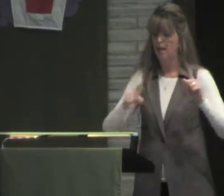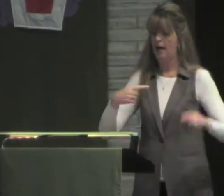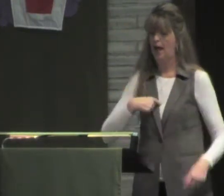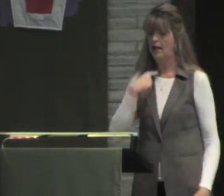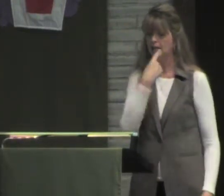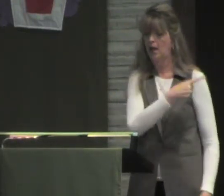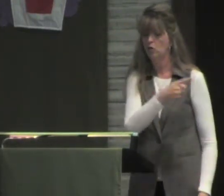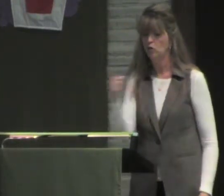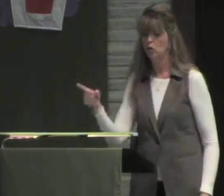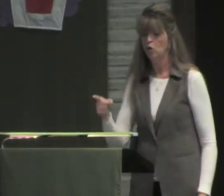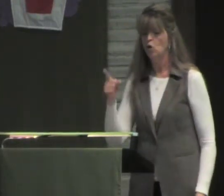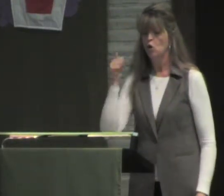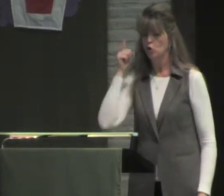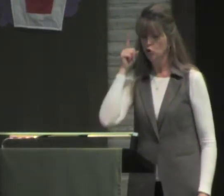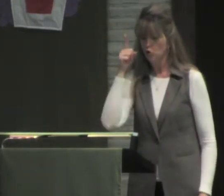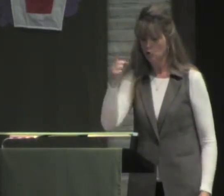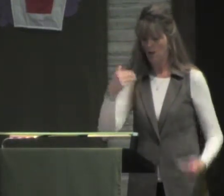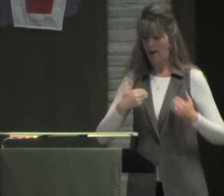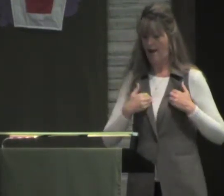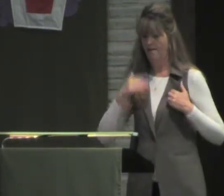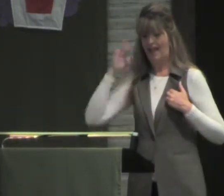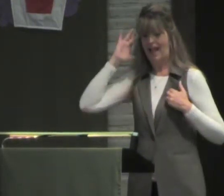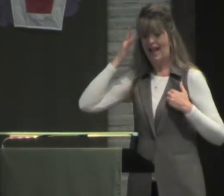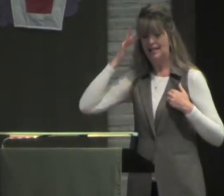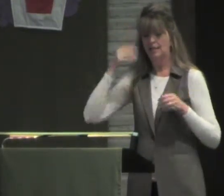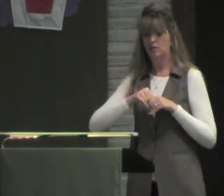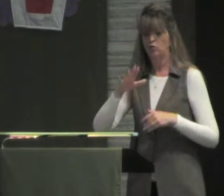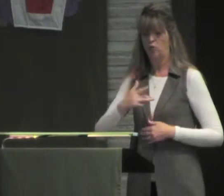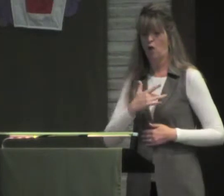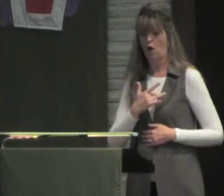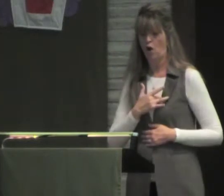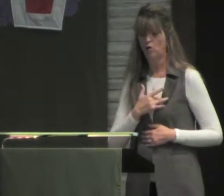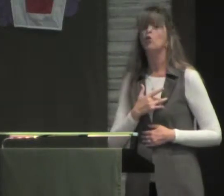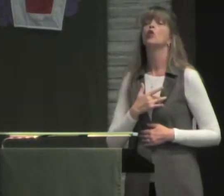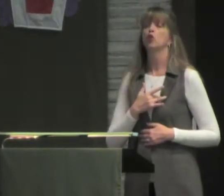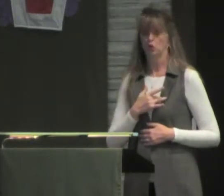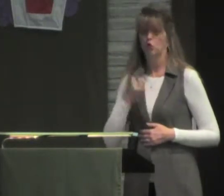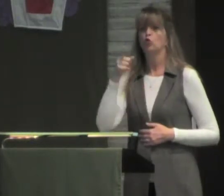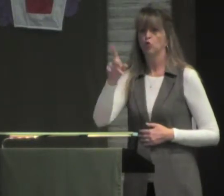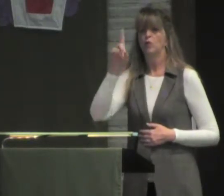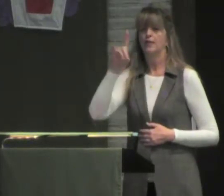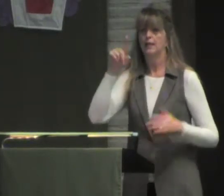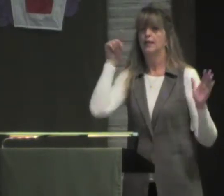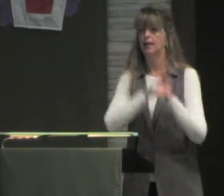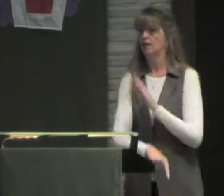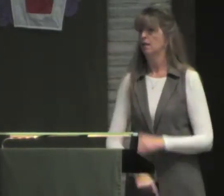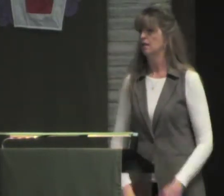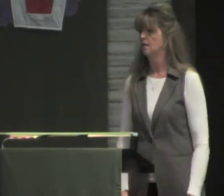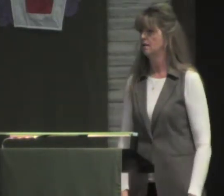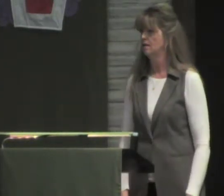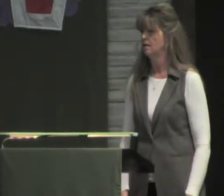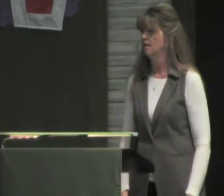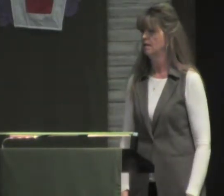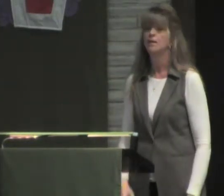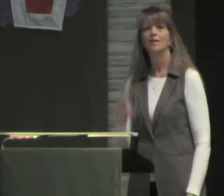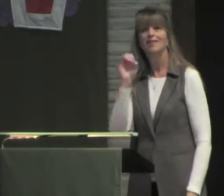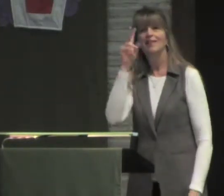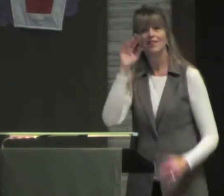thou shalt not kill, but I have come to tell you, you who have evil in your heart have already committed